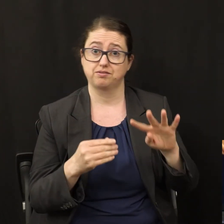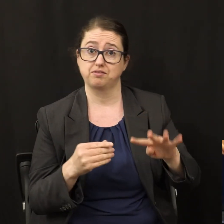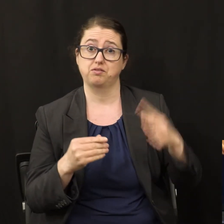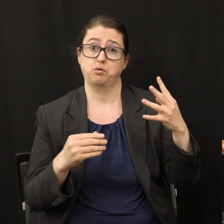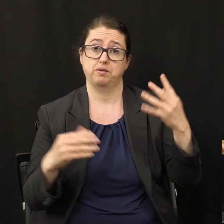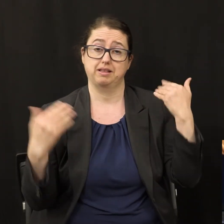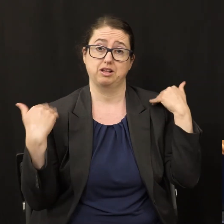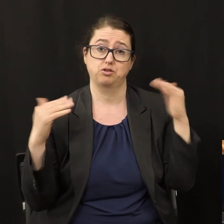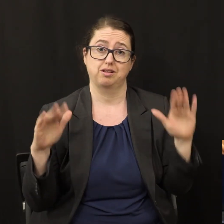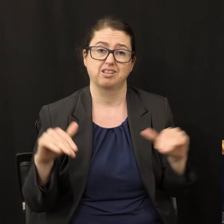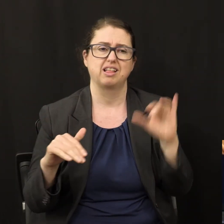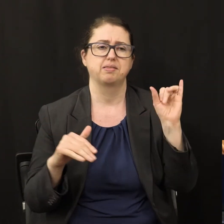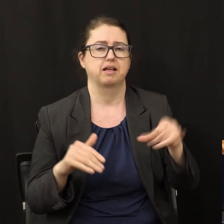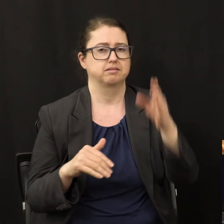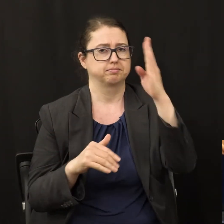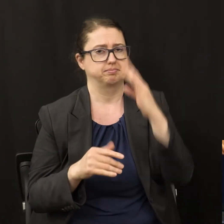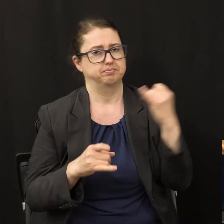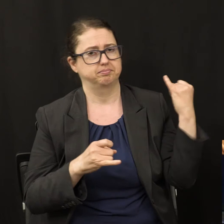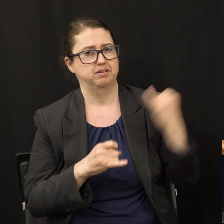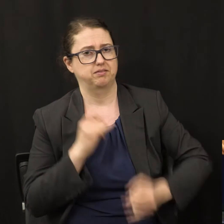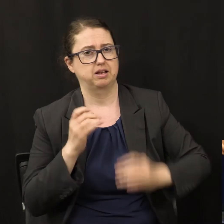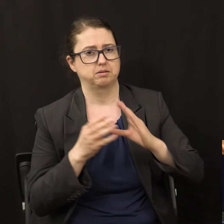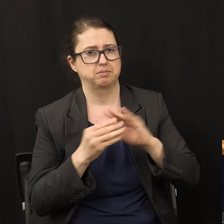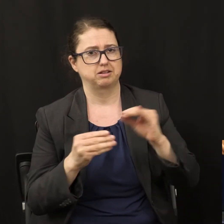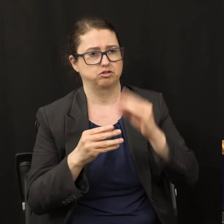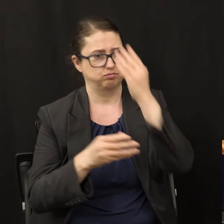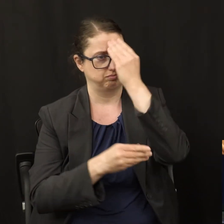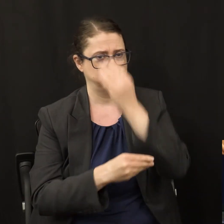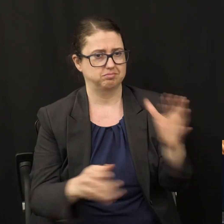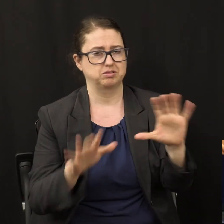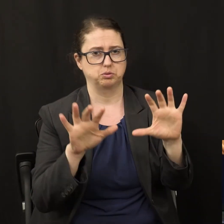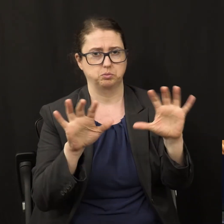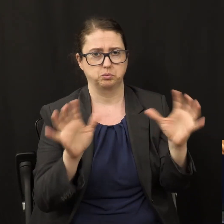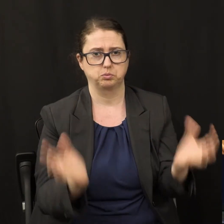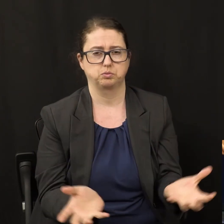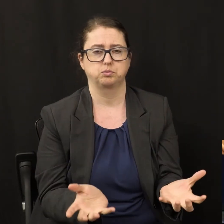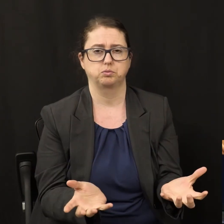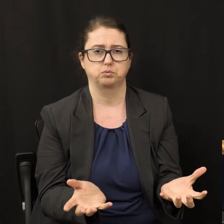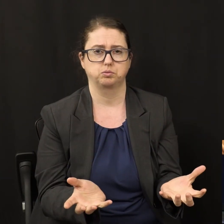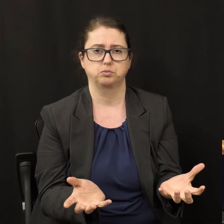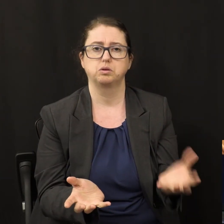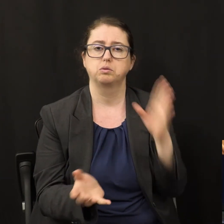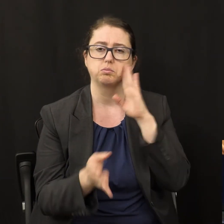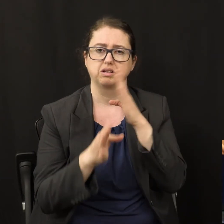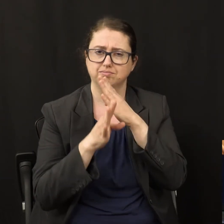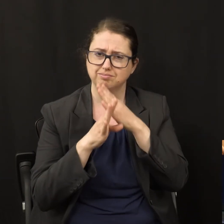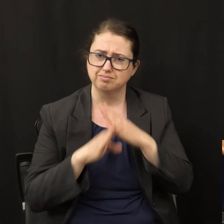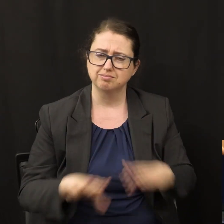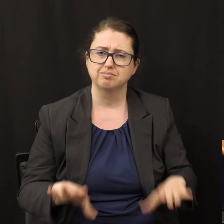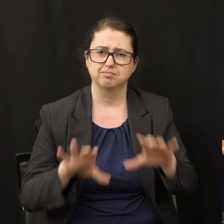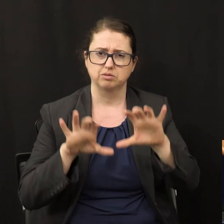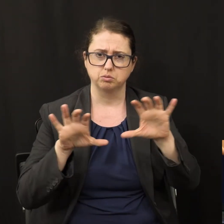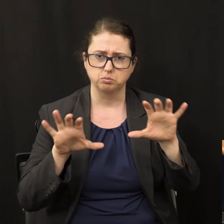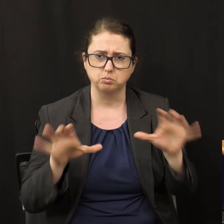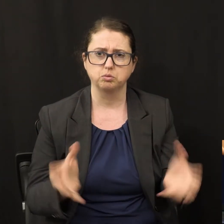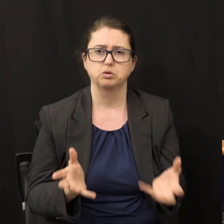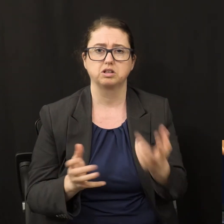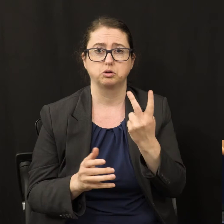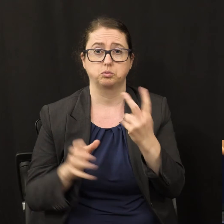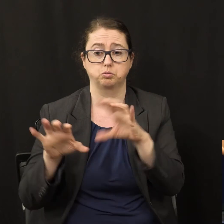God's final message to the world. It will divide the entire world into two groups. You say,